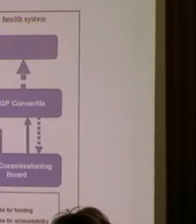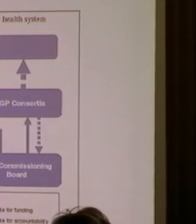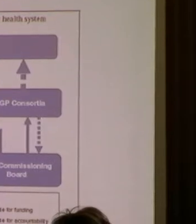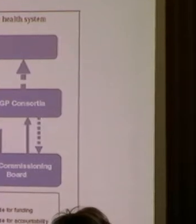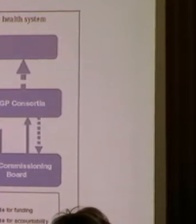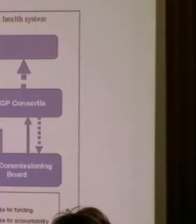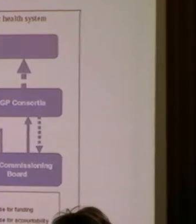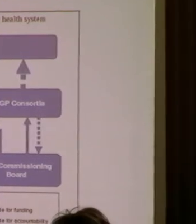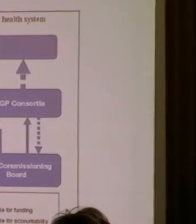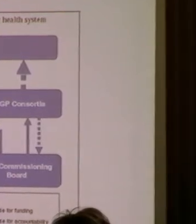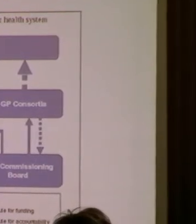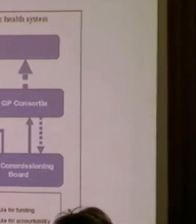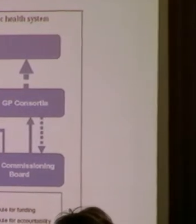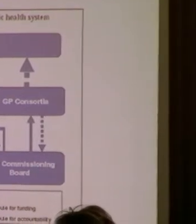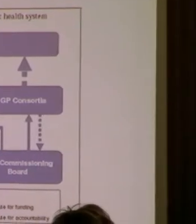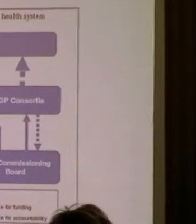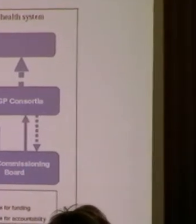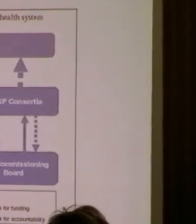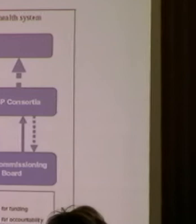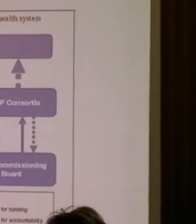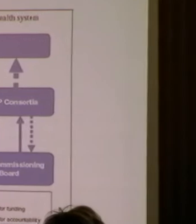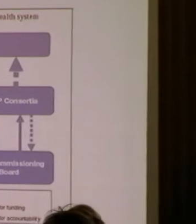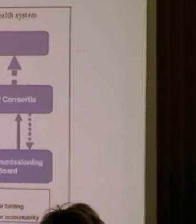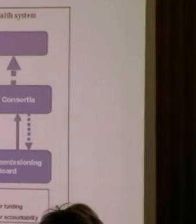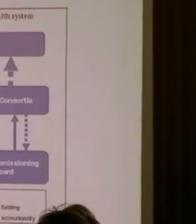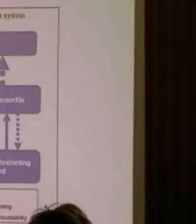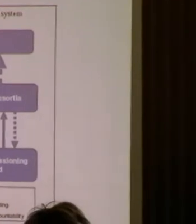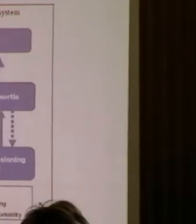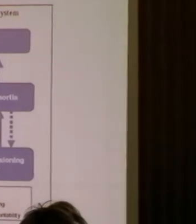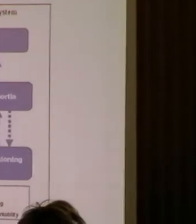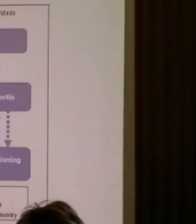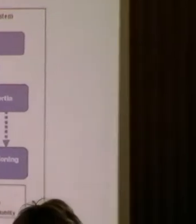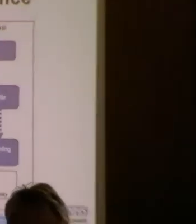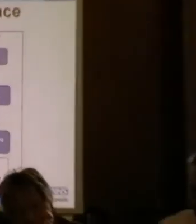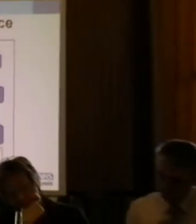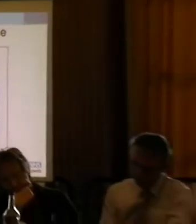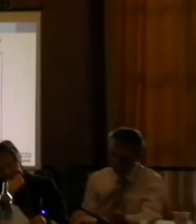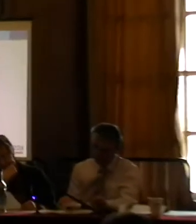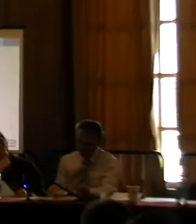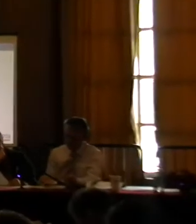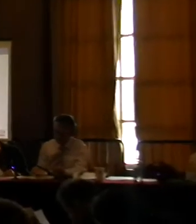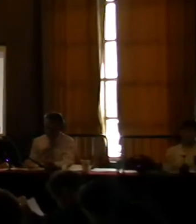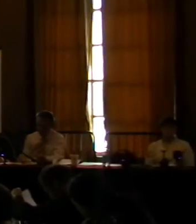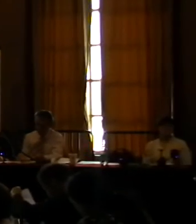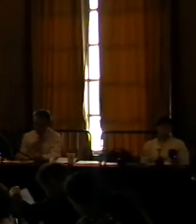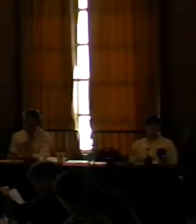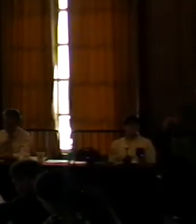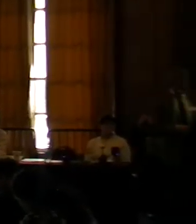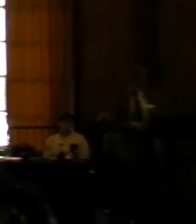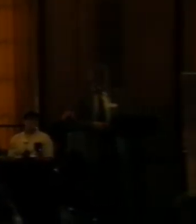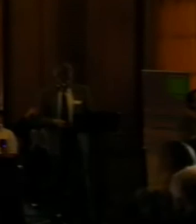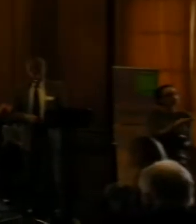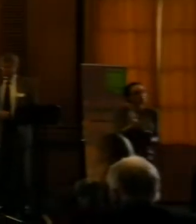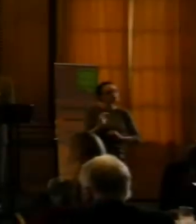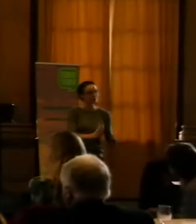commissions from there. Public Health England, will commission some of the services that are already here in